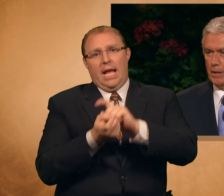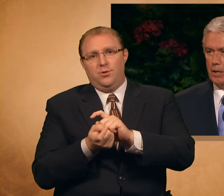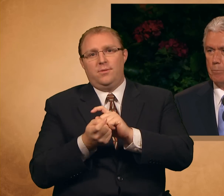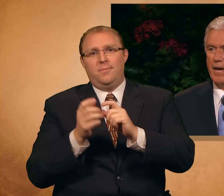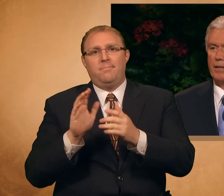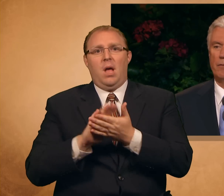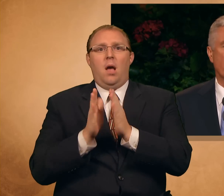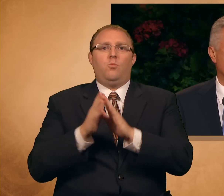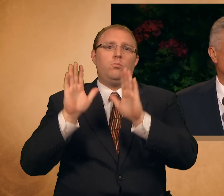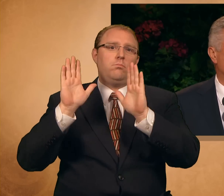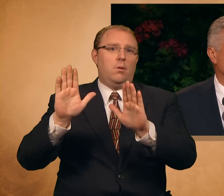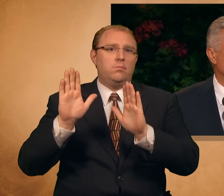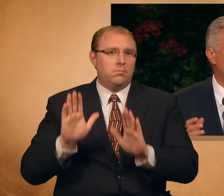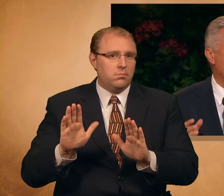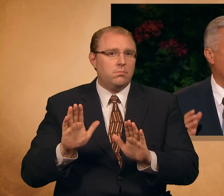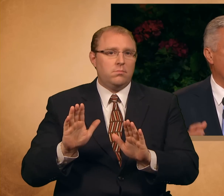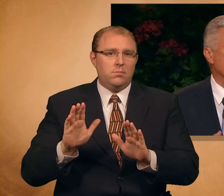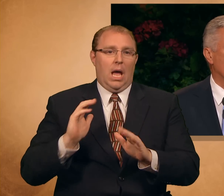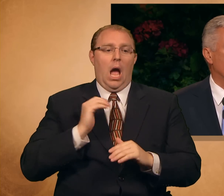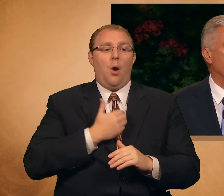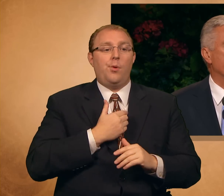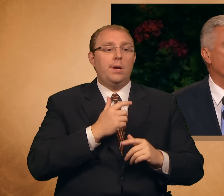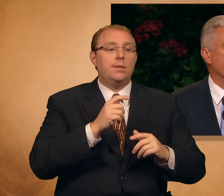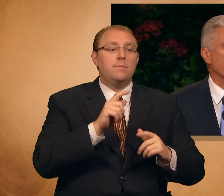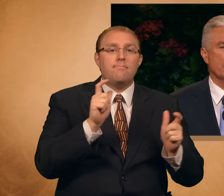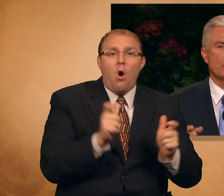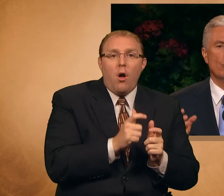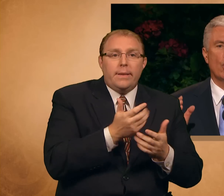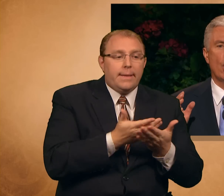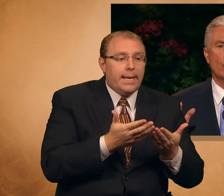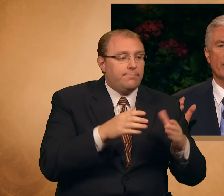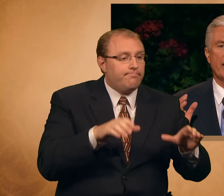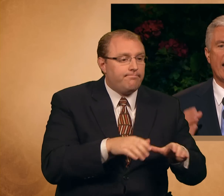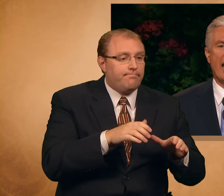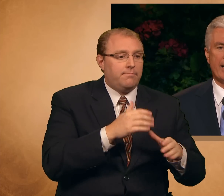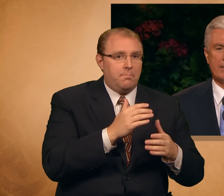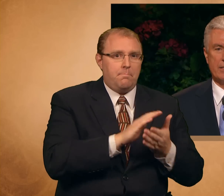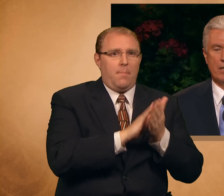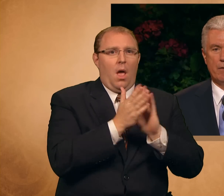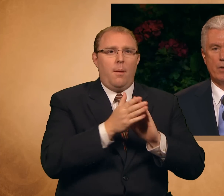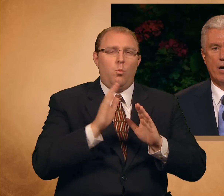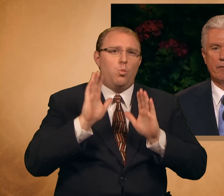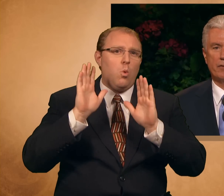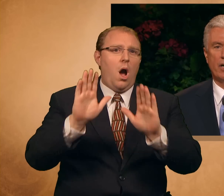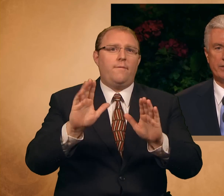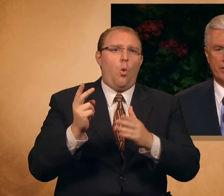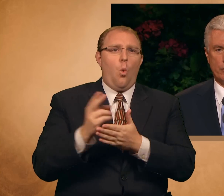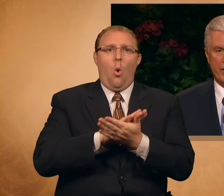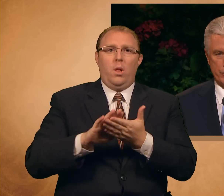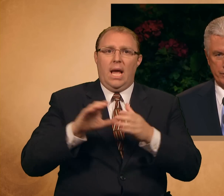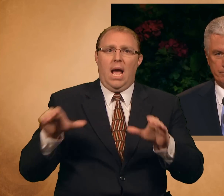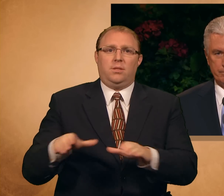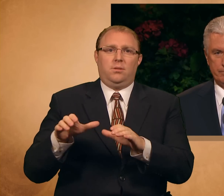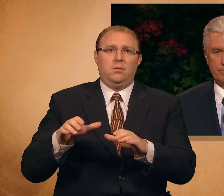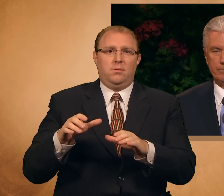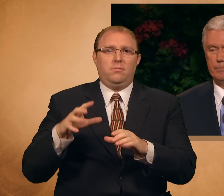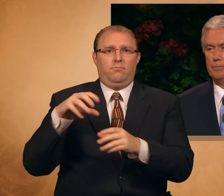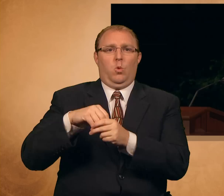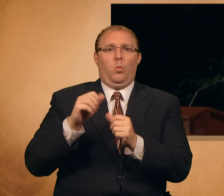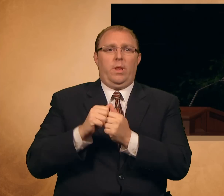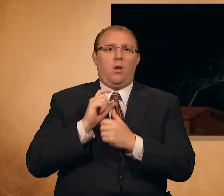It magnifies our small acts of obedience into holy acts of consecration.